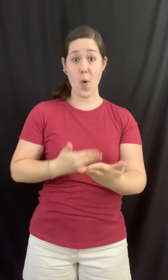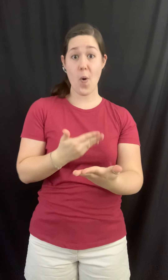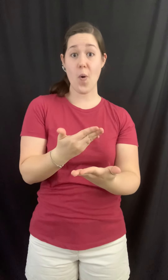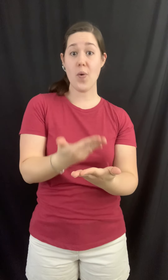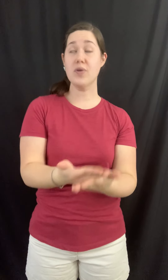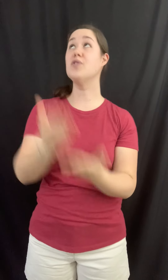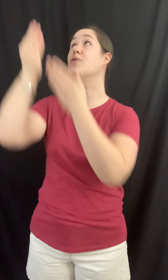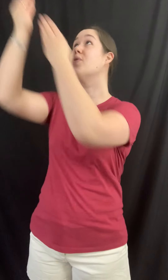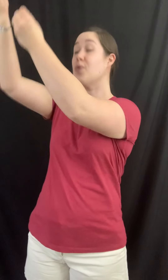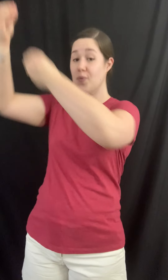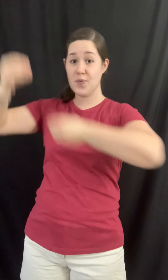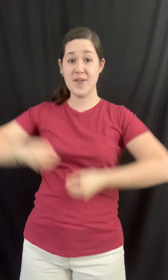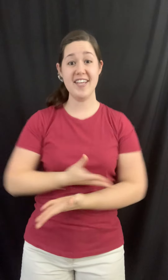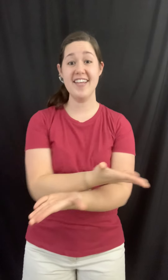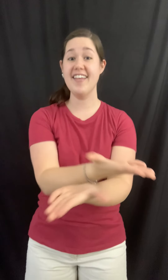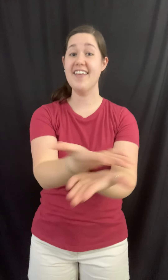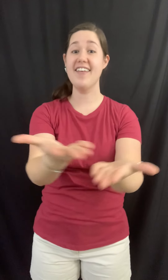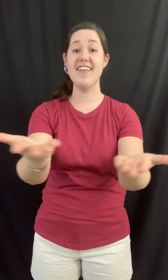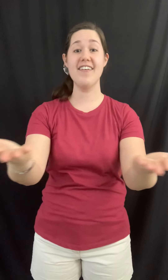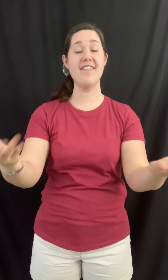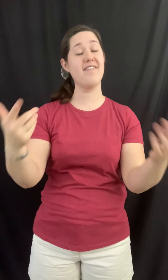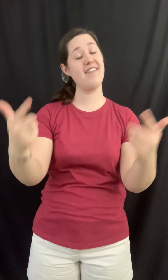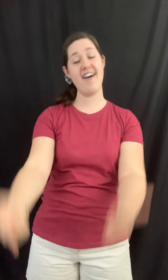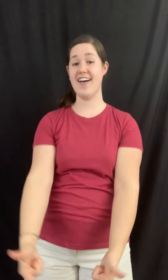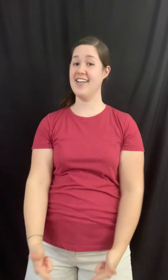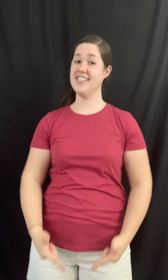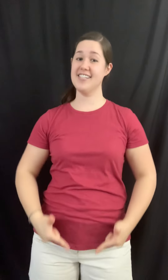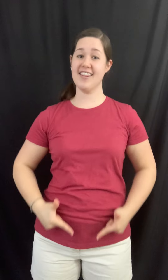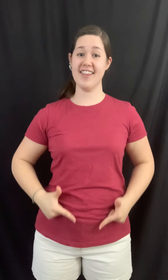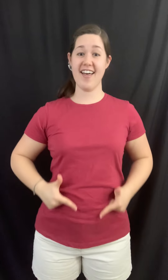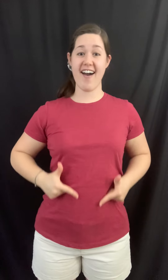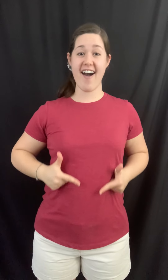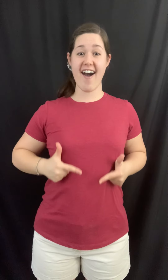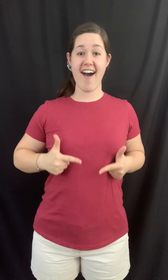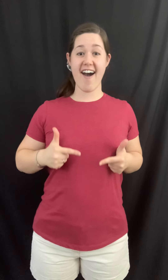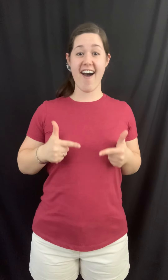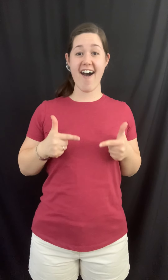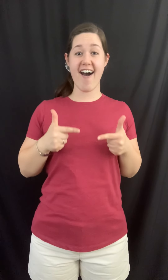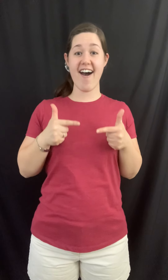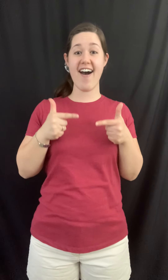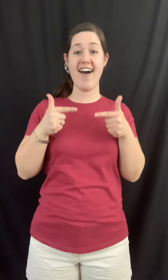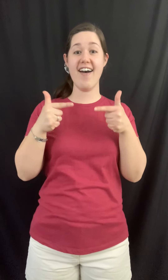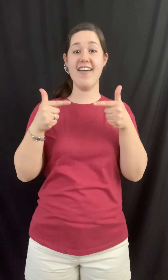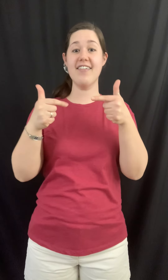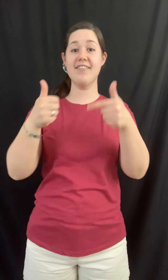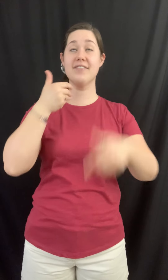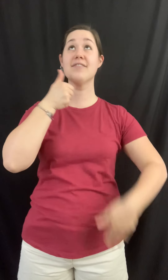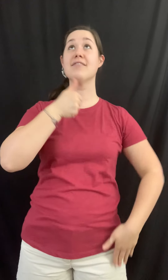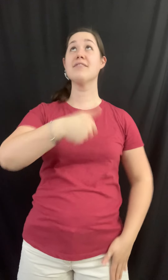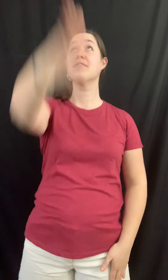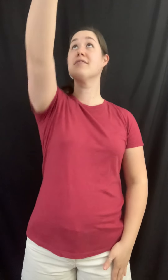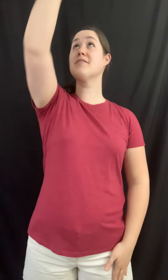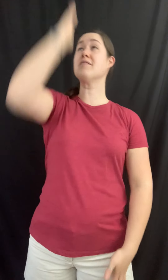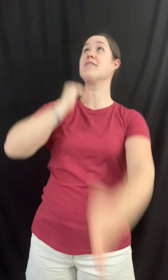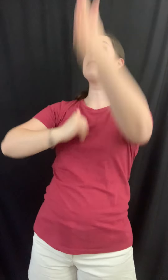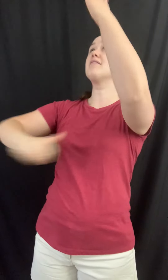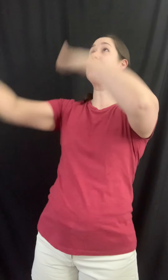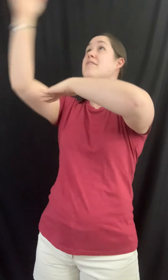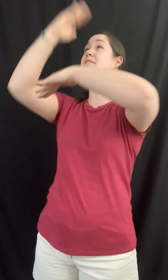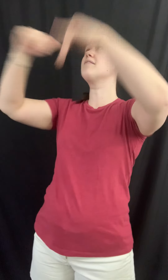to give us life. From God our